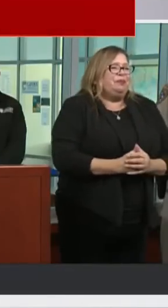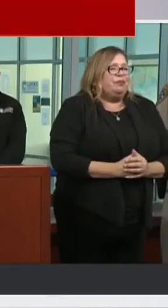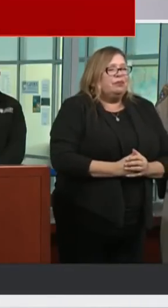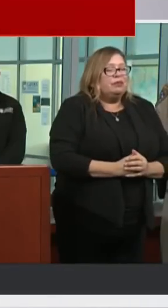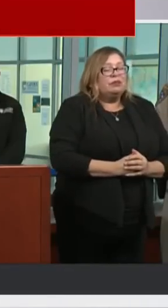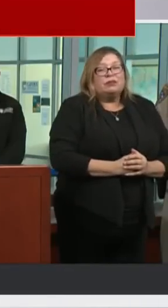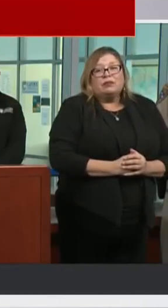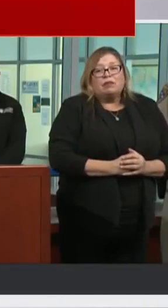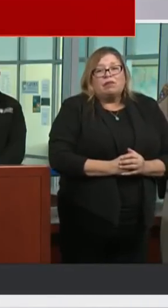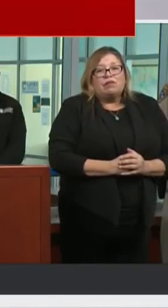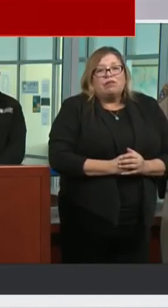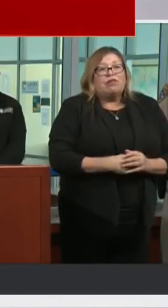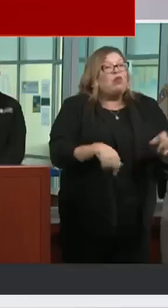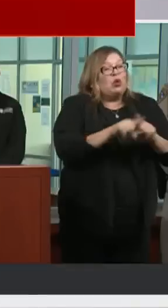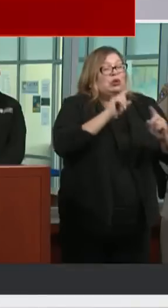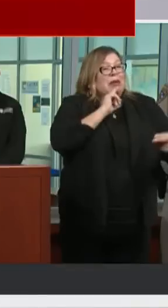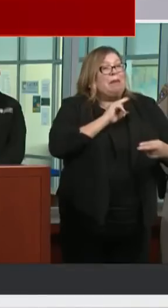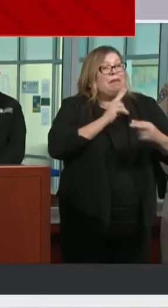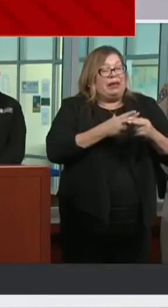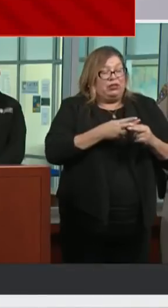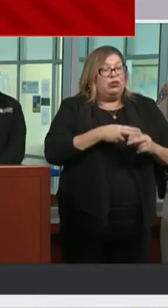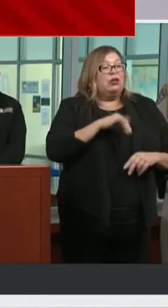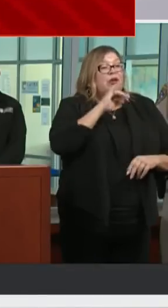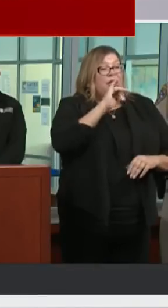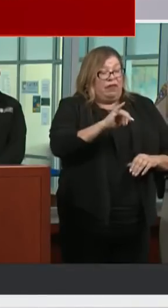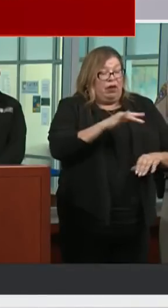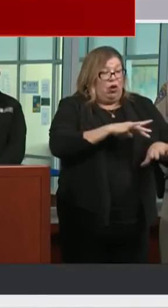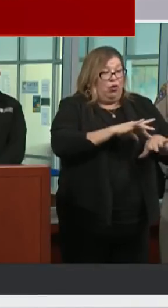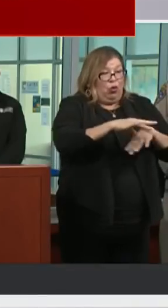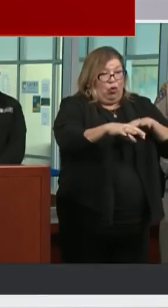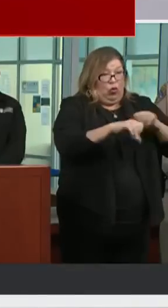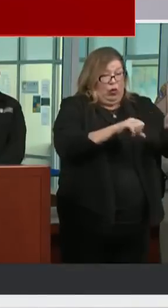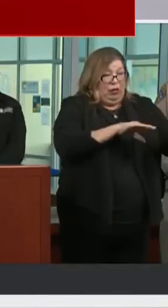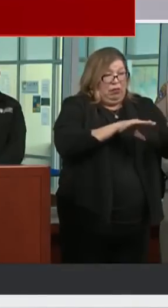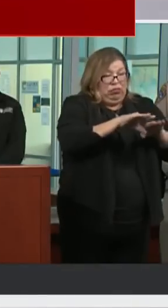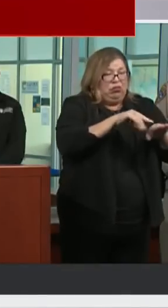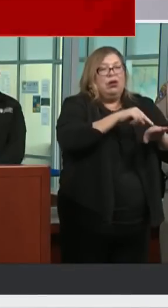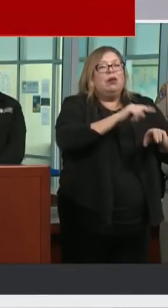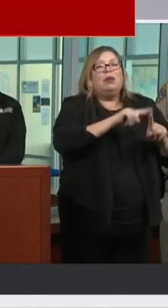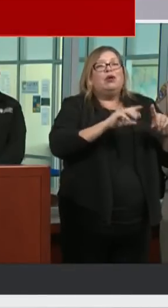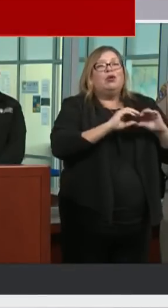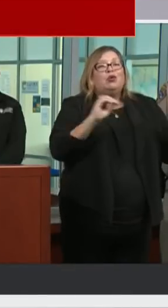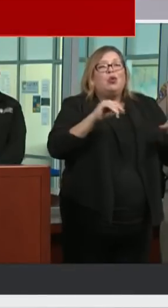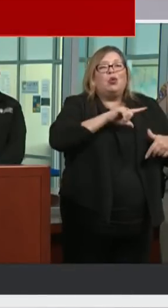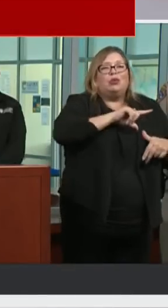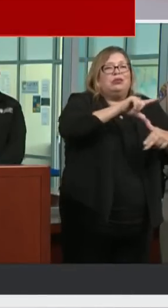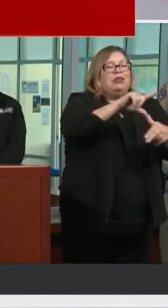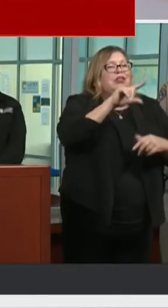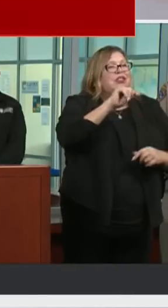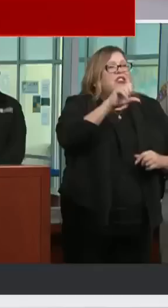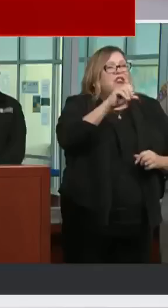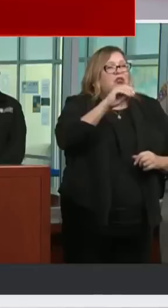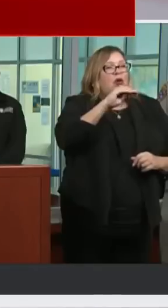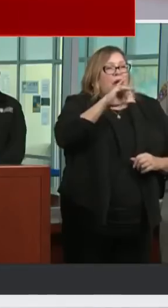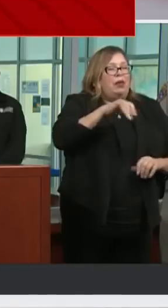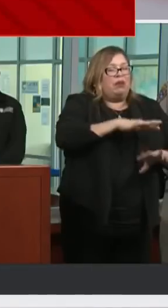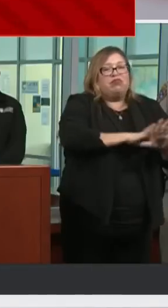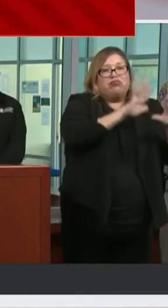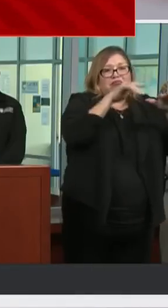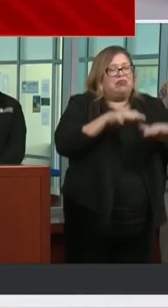As I also mentioned, there was no tsunami. The fault motion for this was a side-by-side motion, so there was no